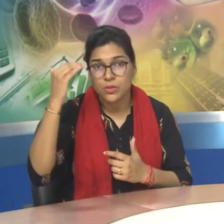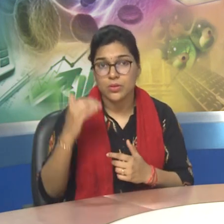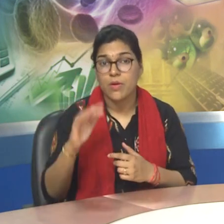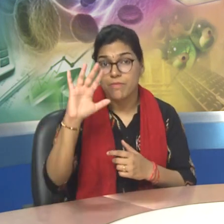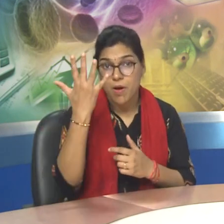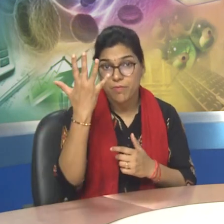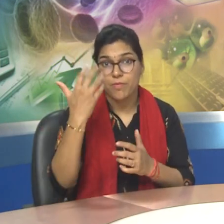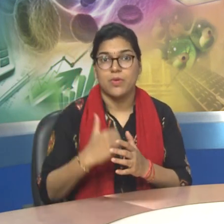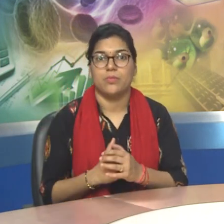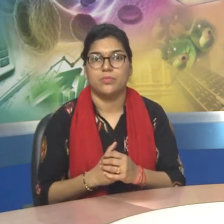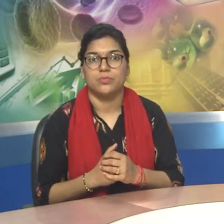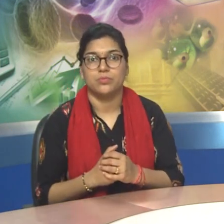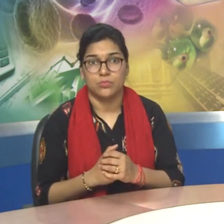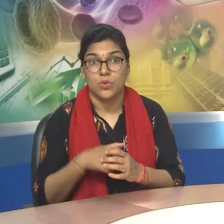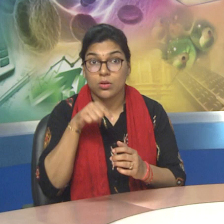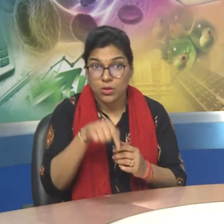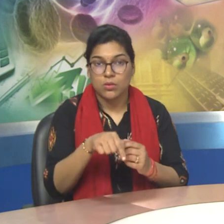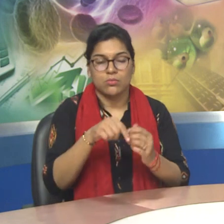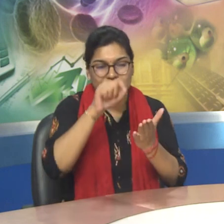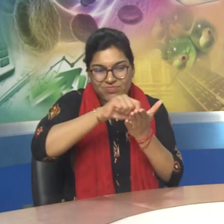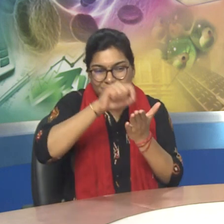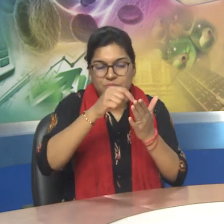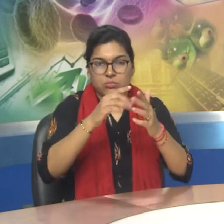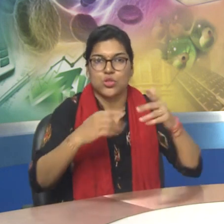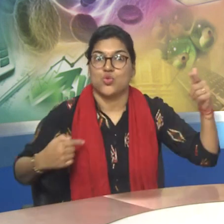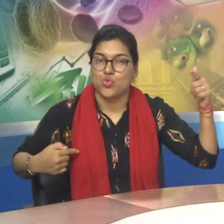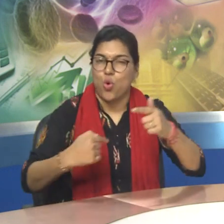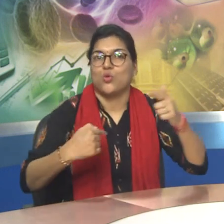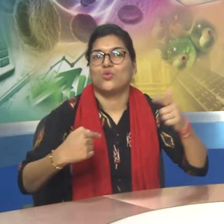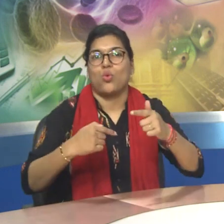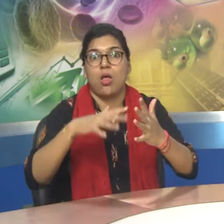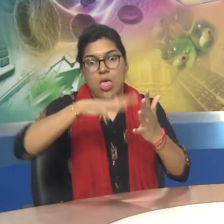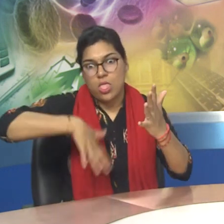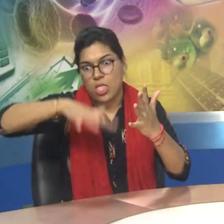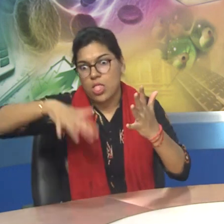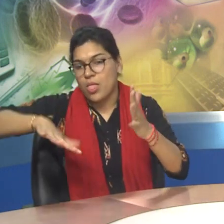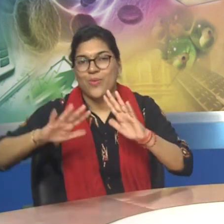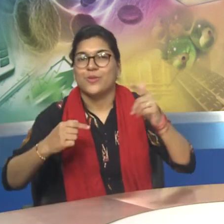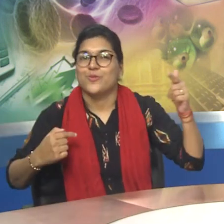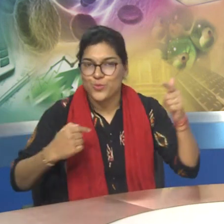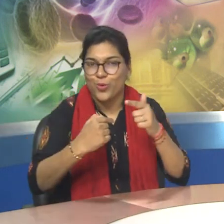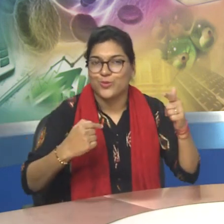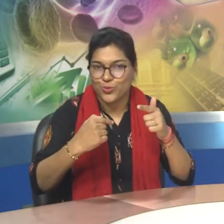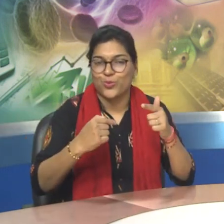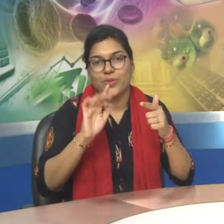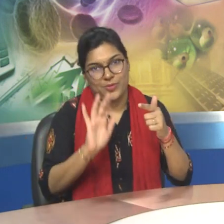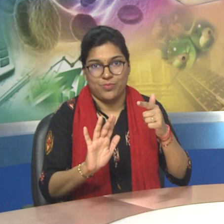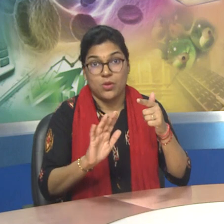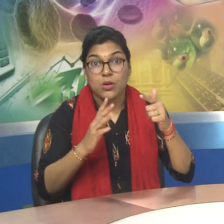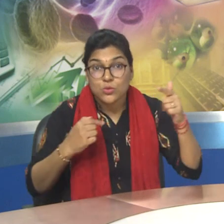Point 5. Articles are mostly short and sometimes do not contain reference.